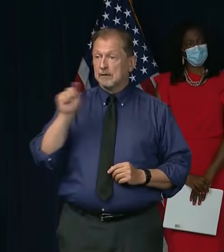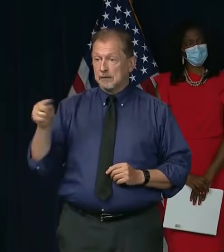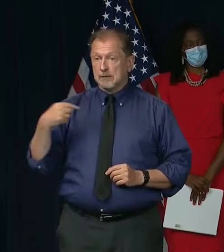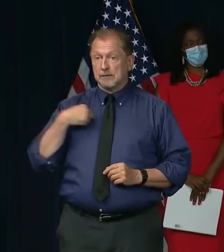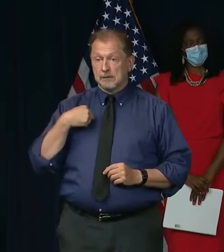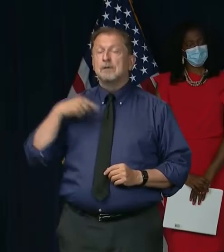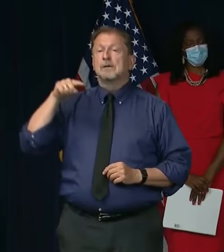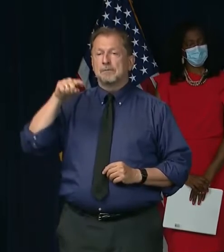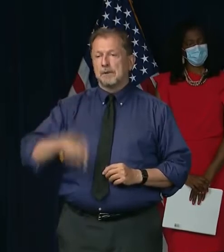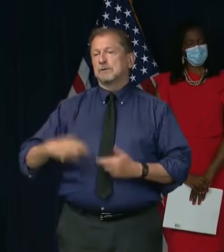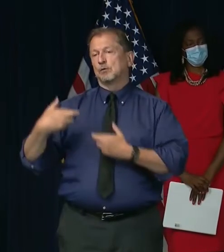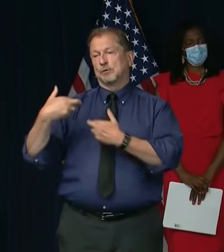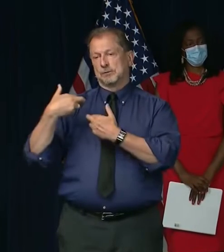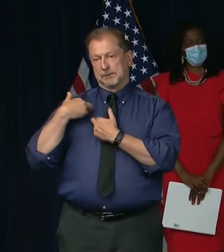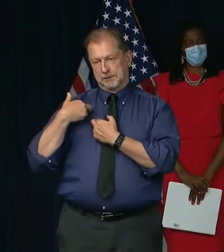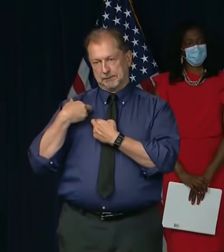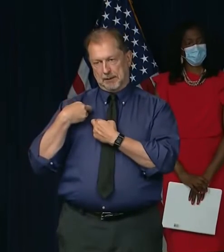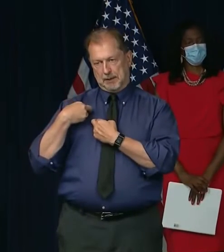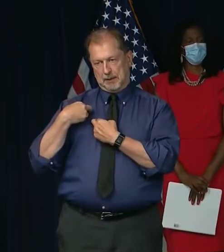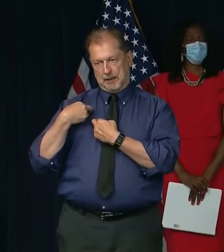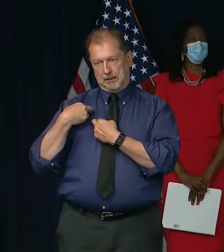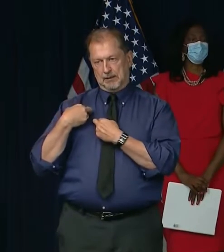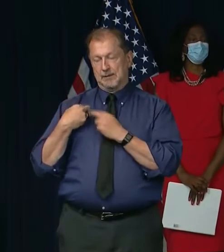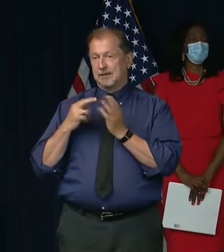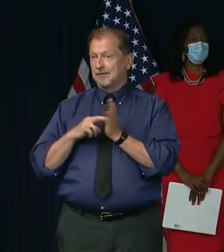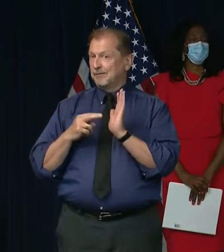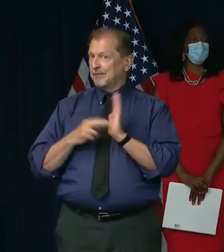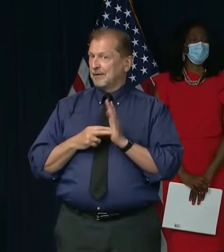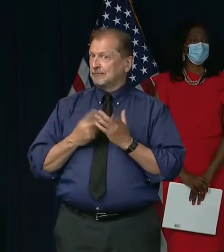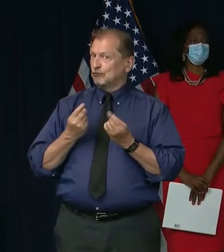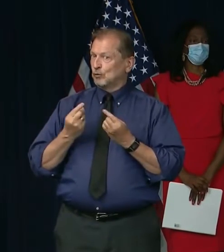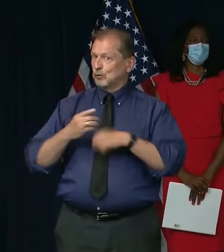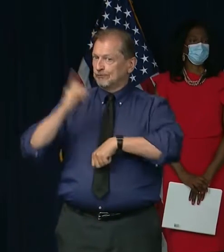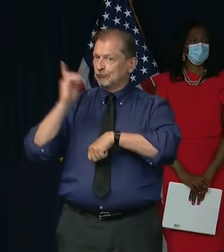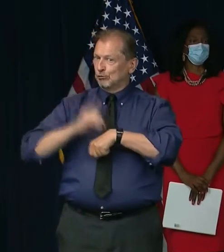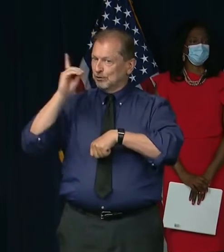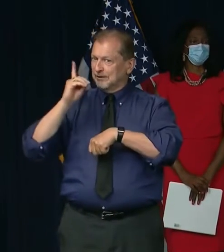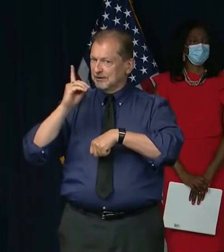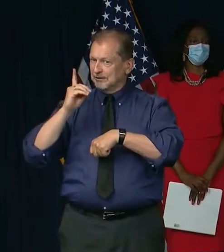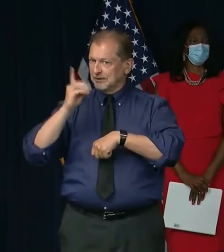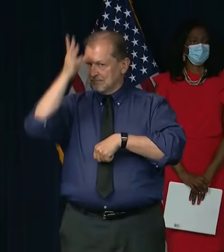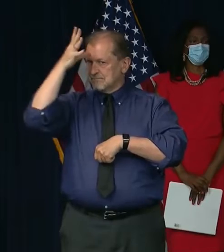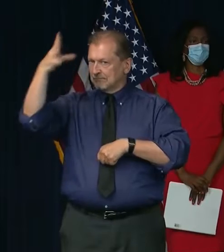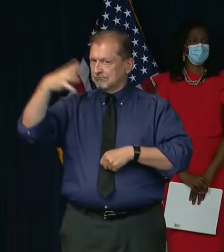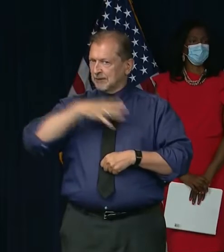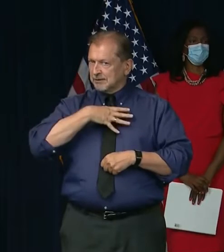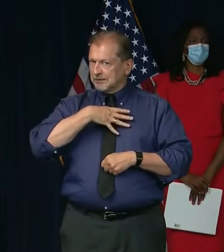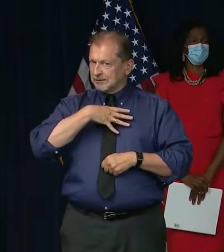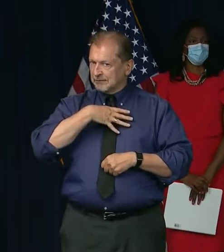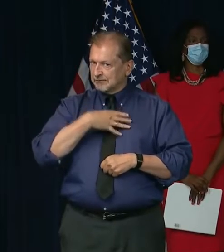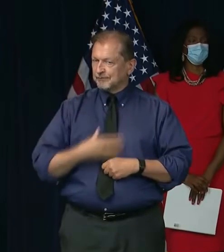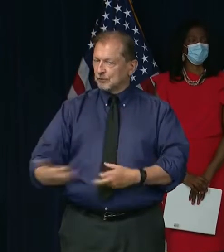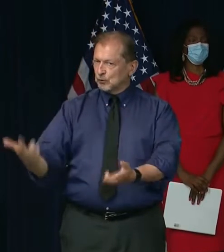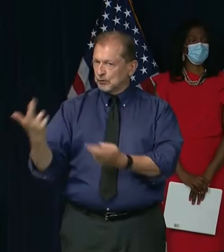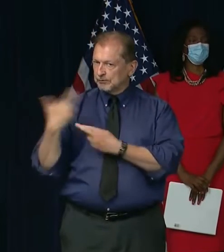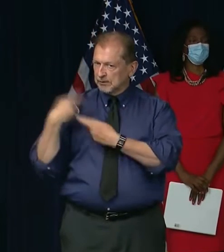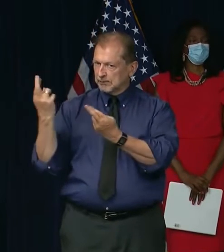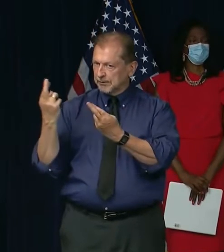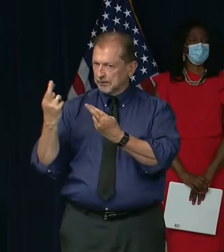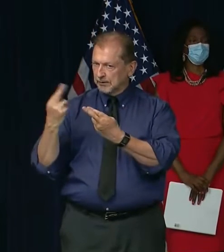responsible. So let's be responsible men. Let's be